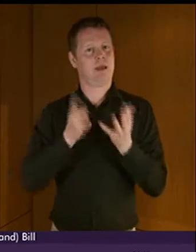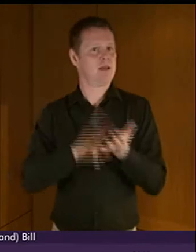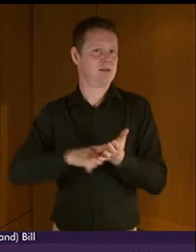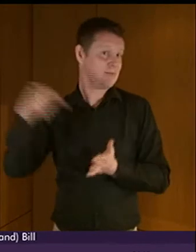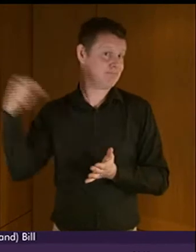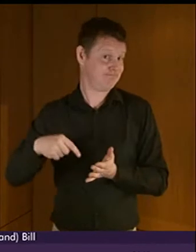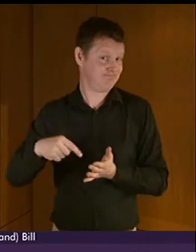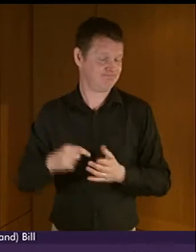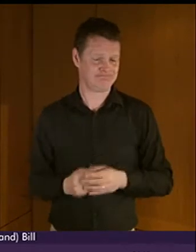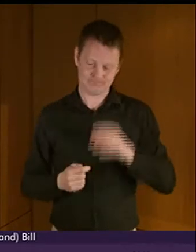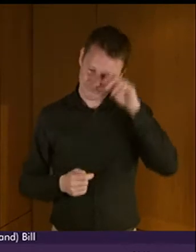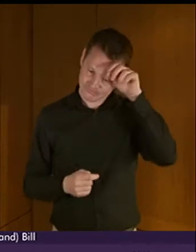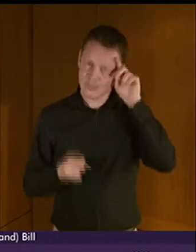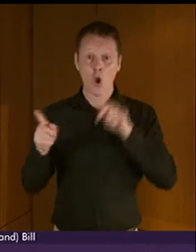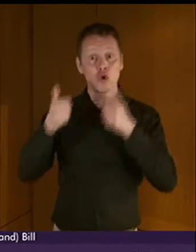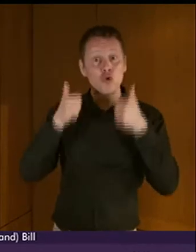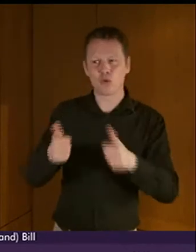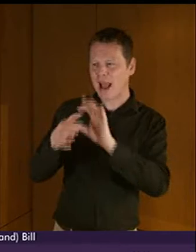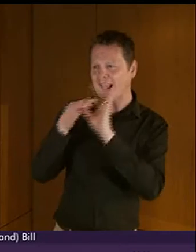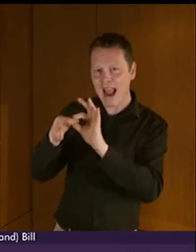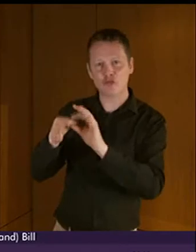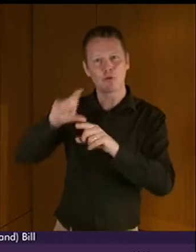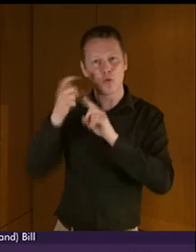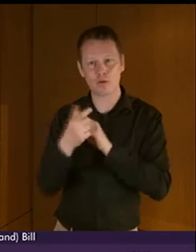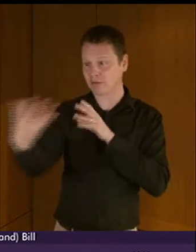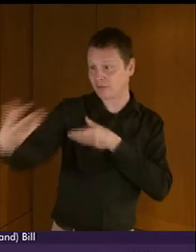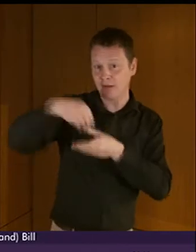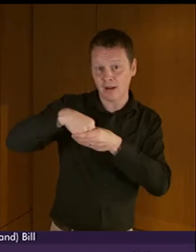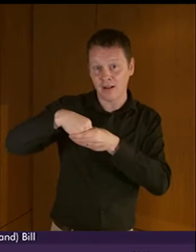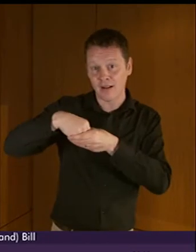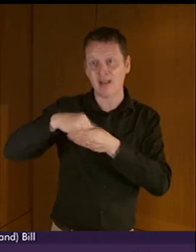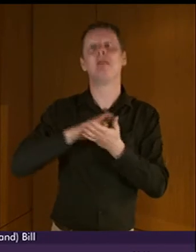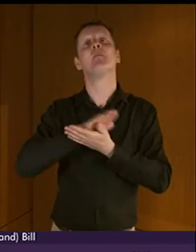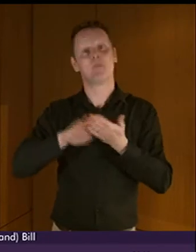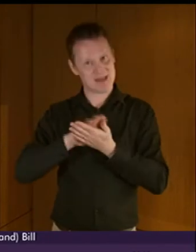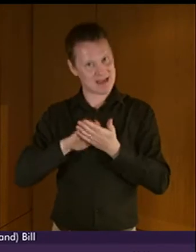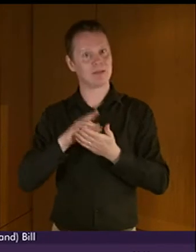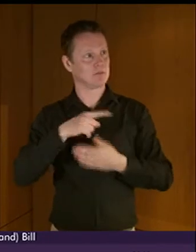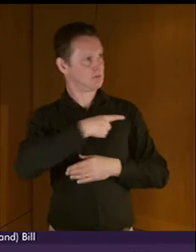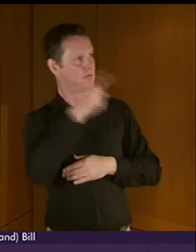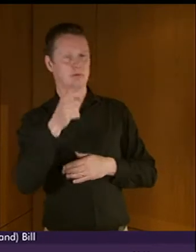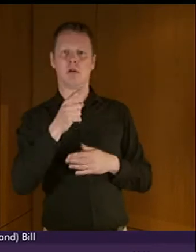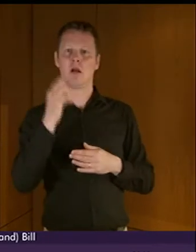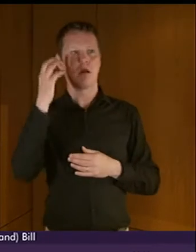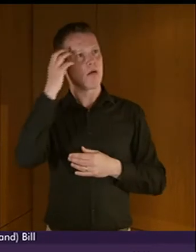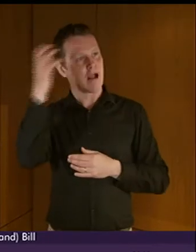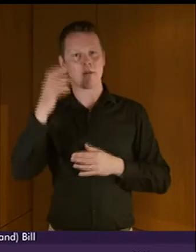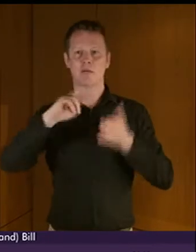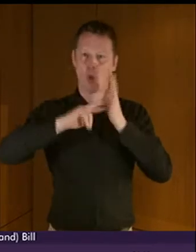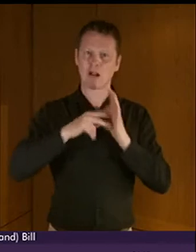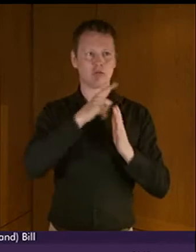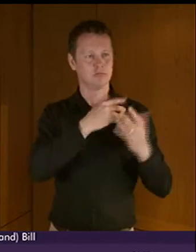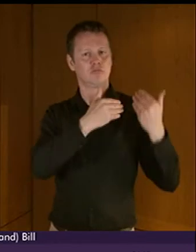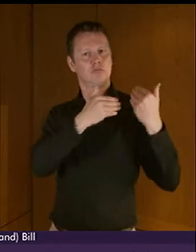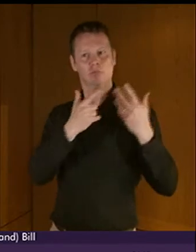Effective engagement, when done properly, also plays a key role in ensuring that public bodies are accountable to the communities they serve.